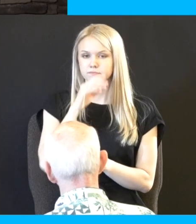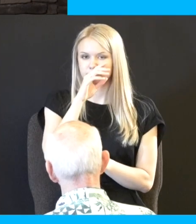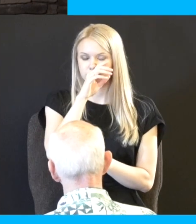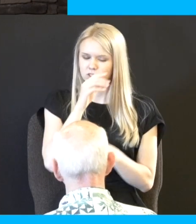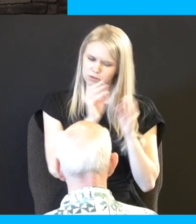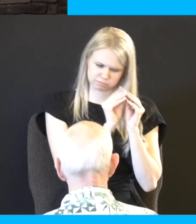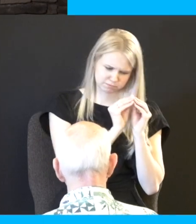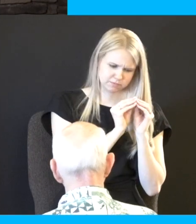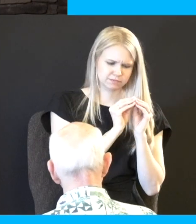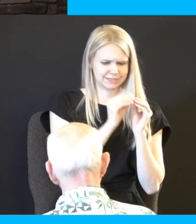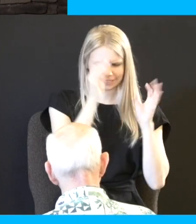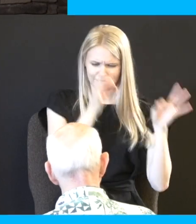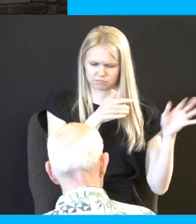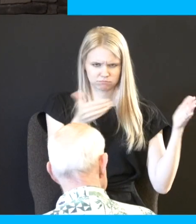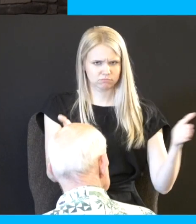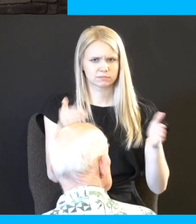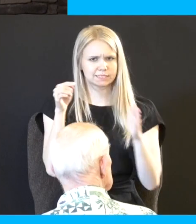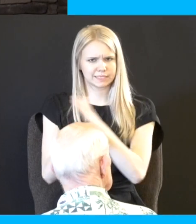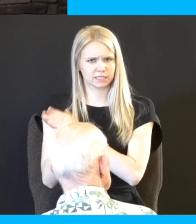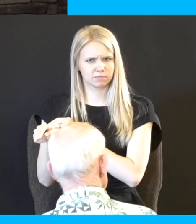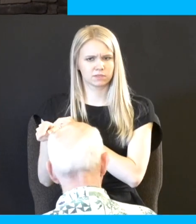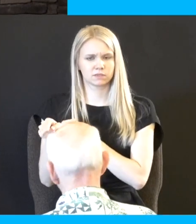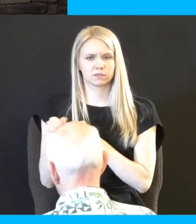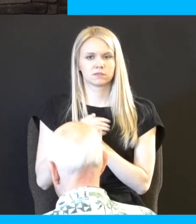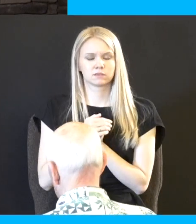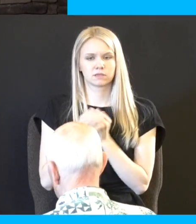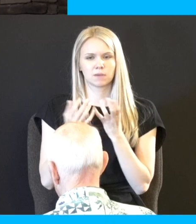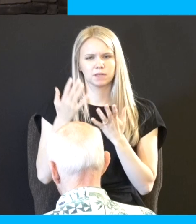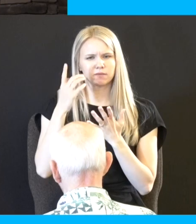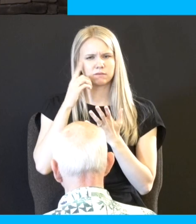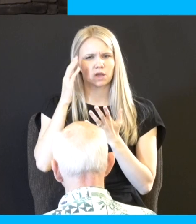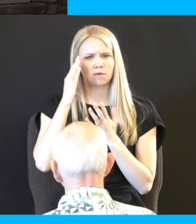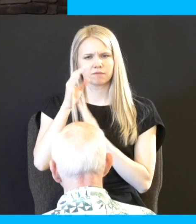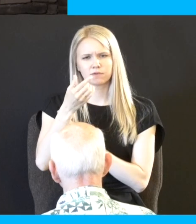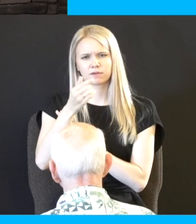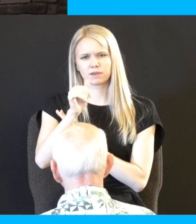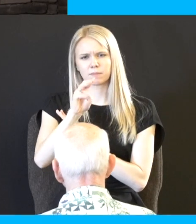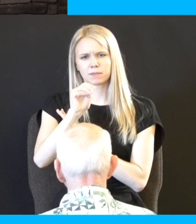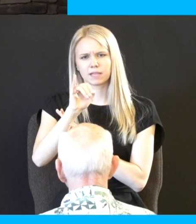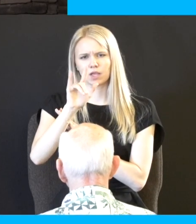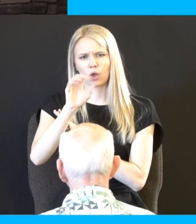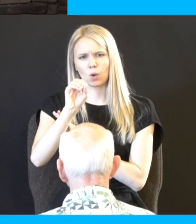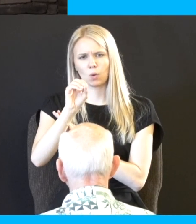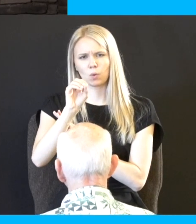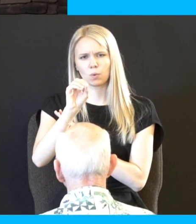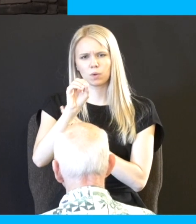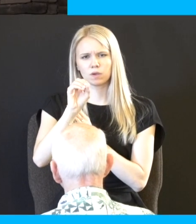kill them how many how heard of Gamaliel oh not as many hands Gamaliel very respected rabbi